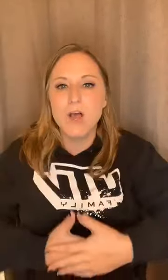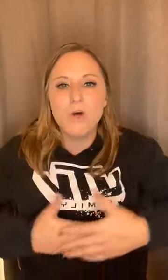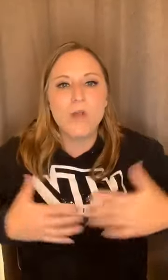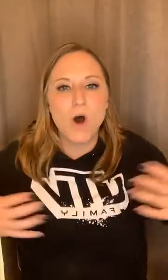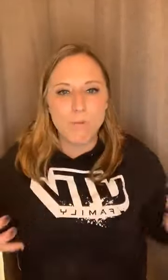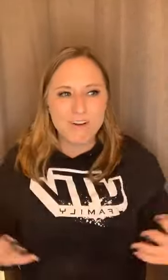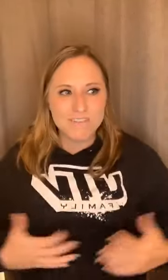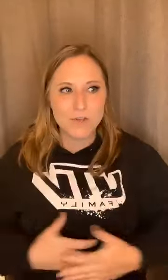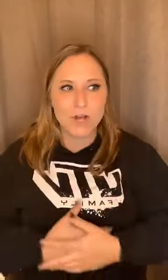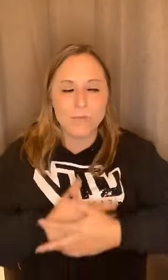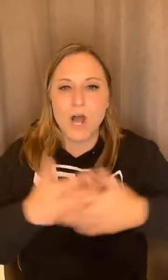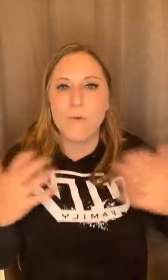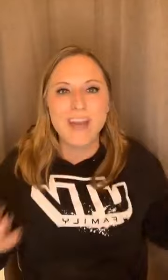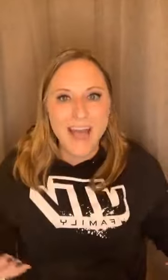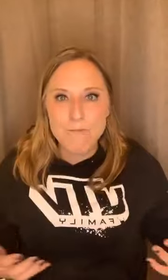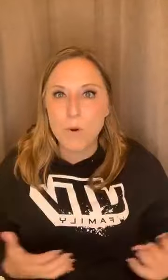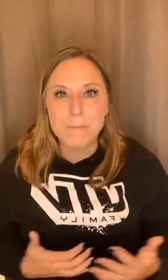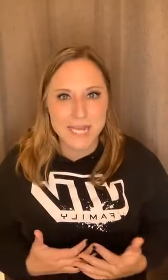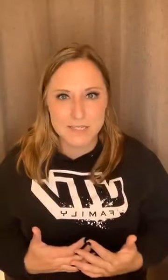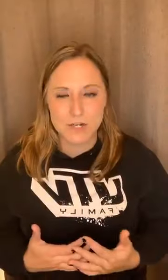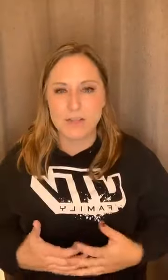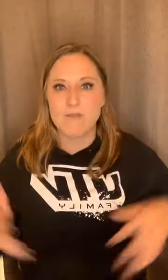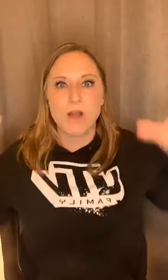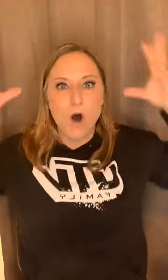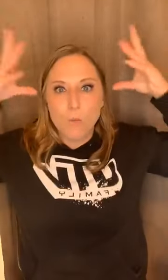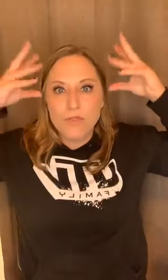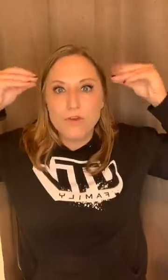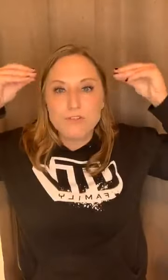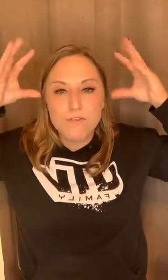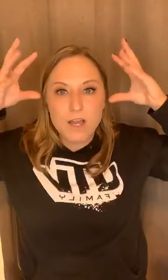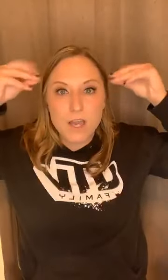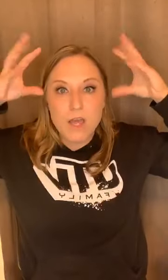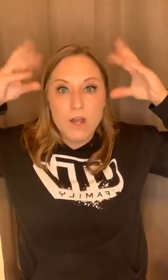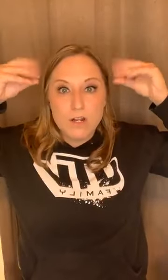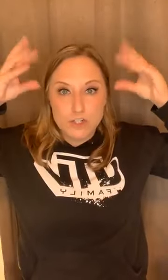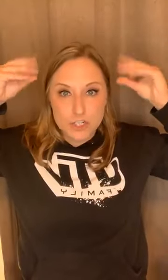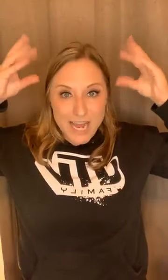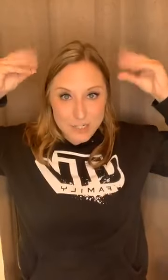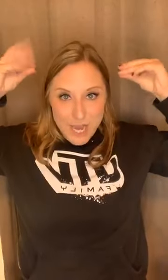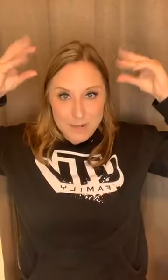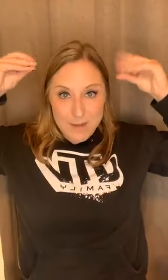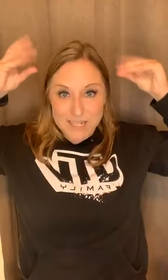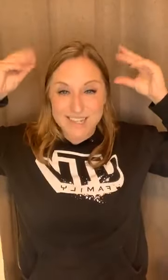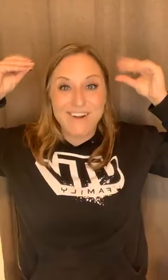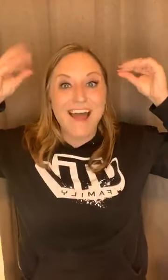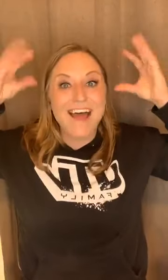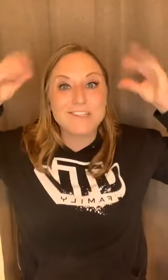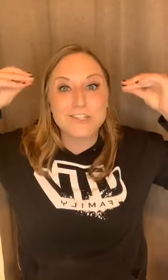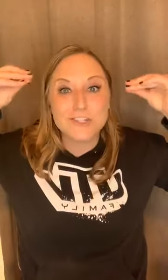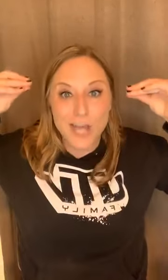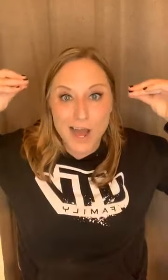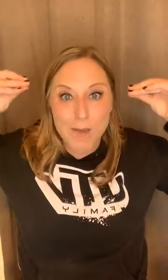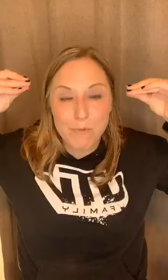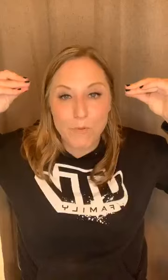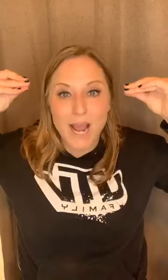We all want to feel good. We all want to have more peace in our life. We all want those fucking, that chatterbox in our head to shut up, right?